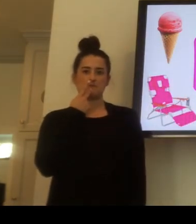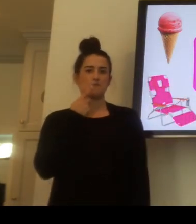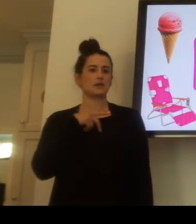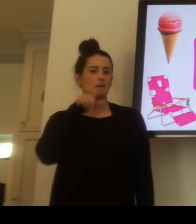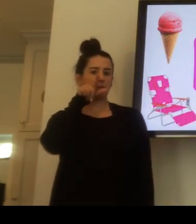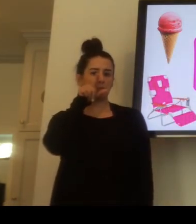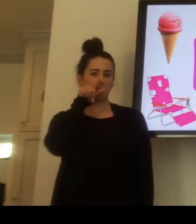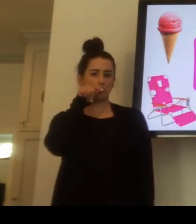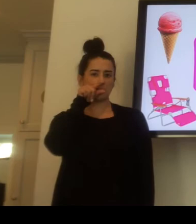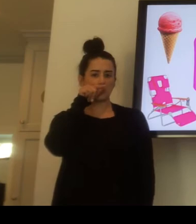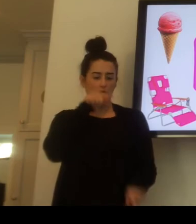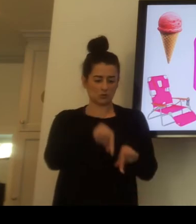Pink. Pink.